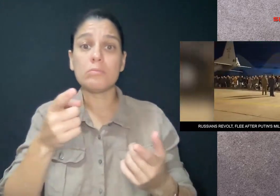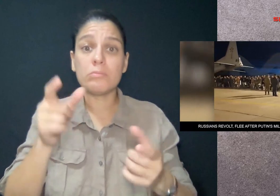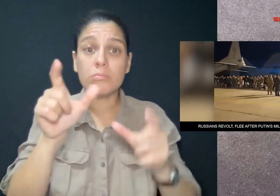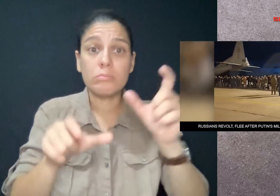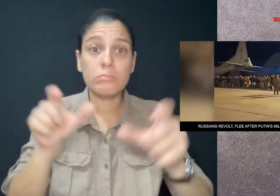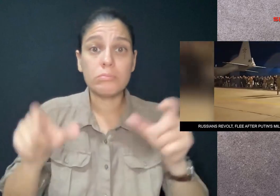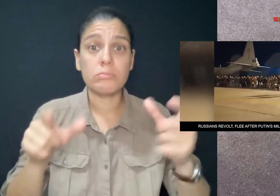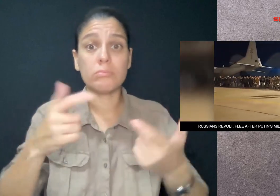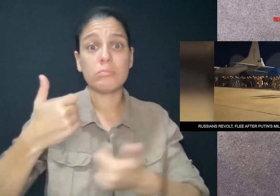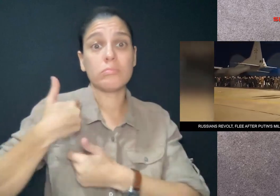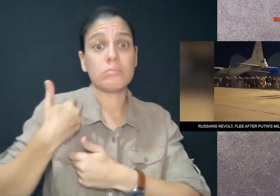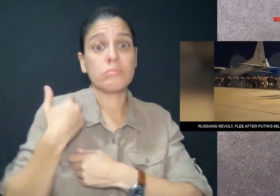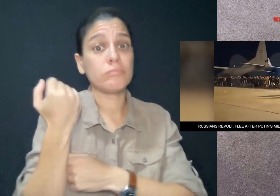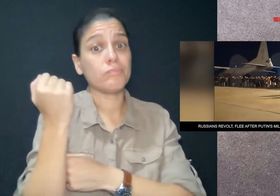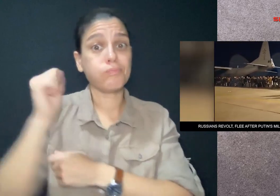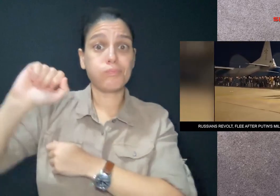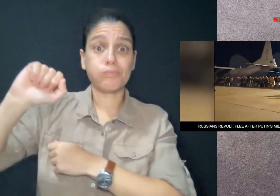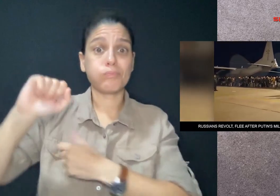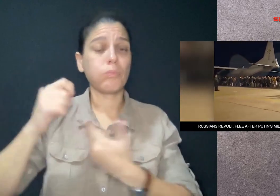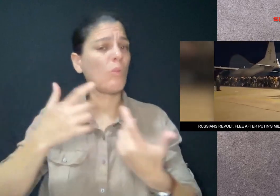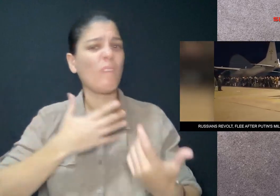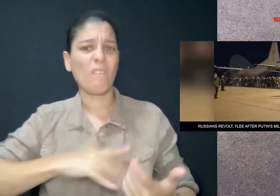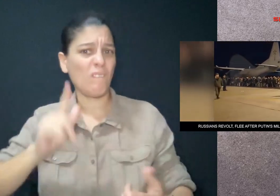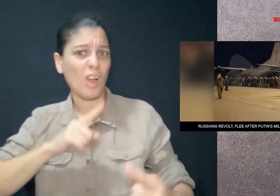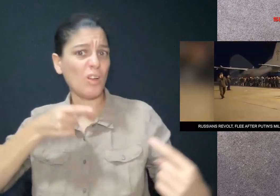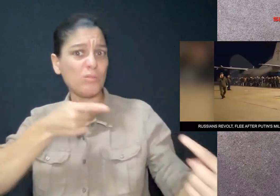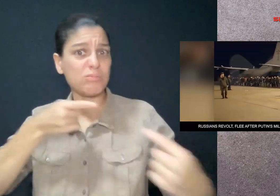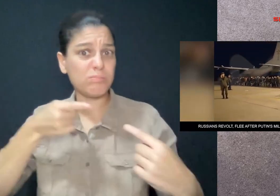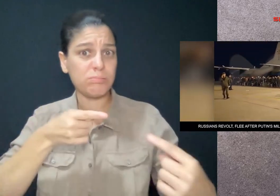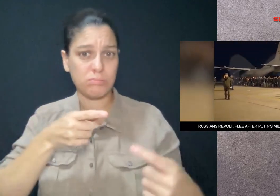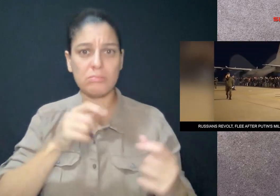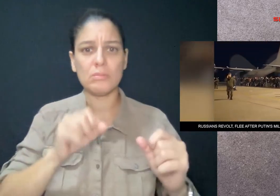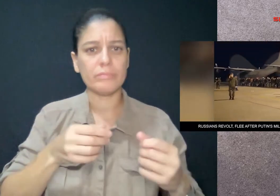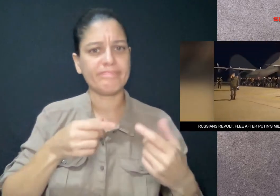fight during mobilization could be sent to prison for 10 years.